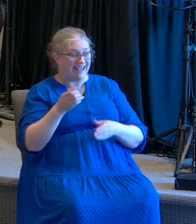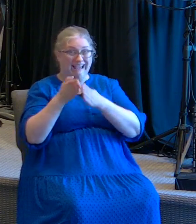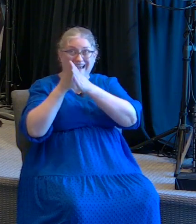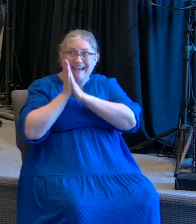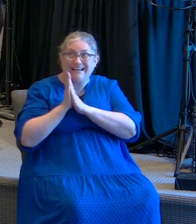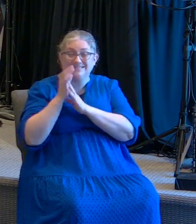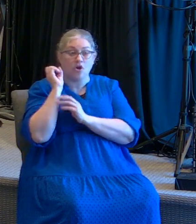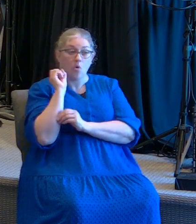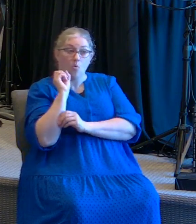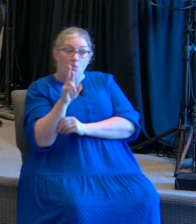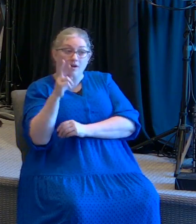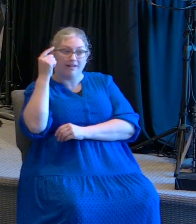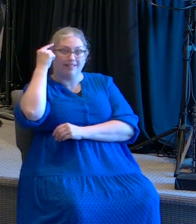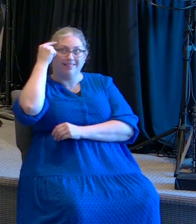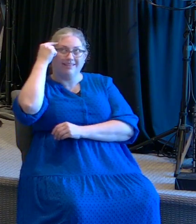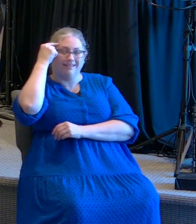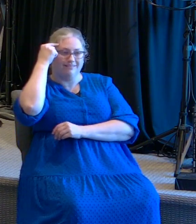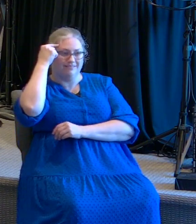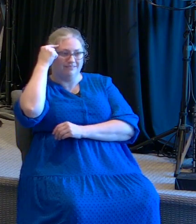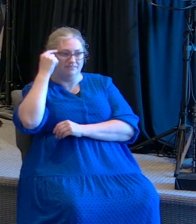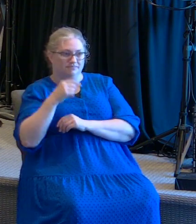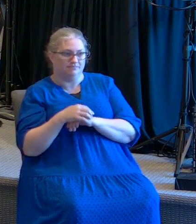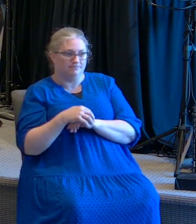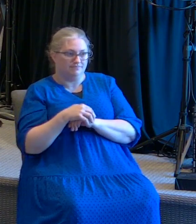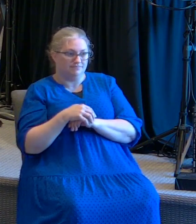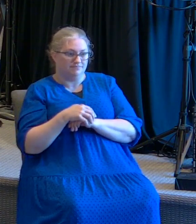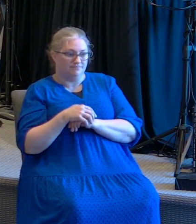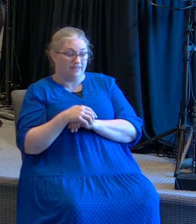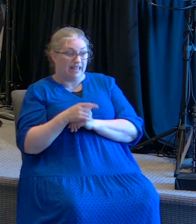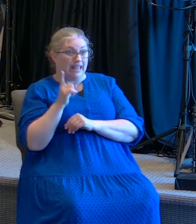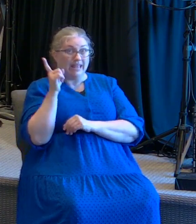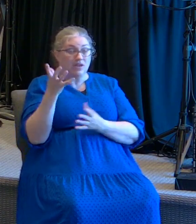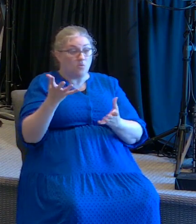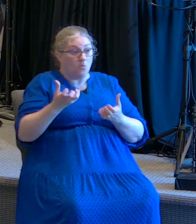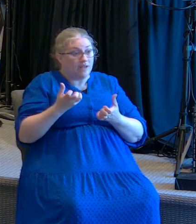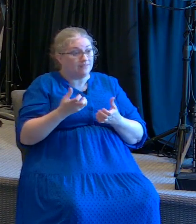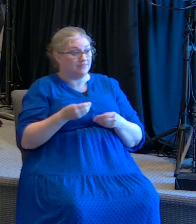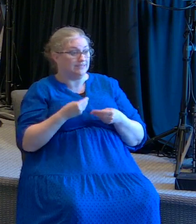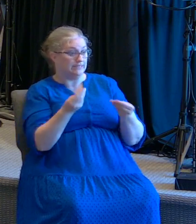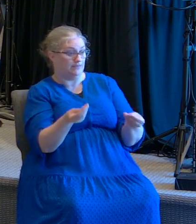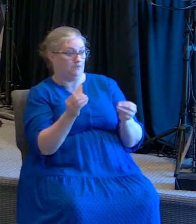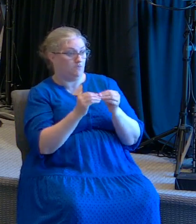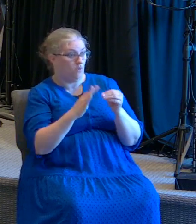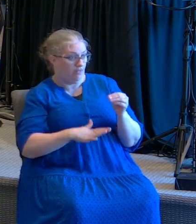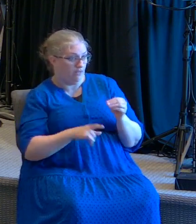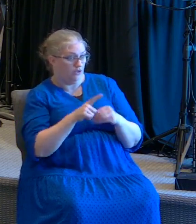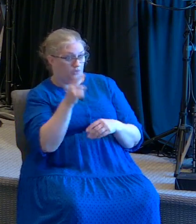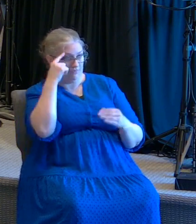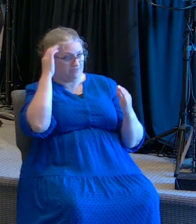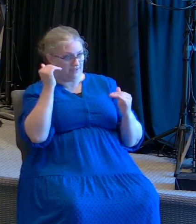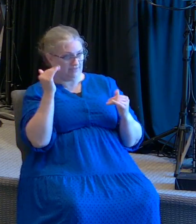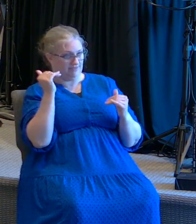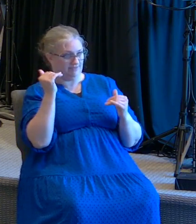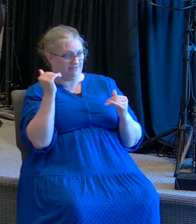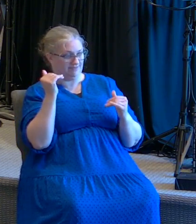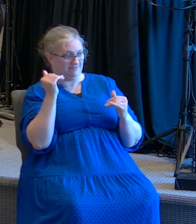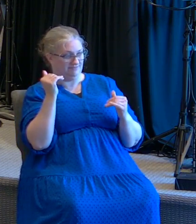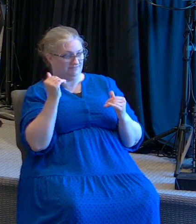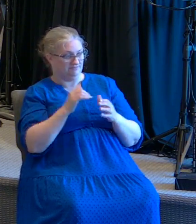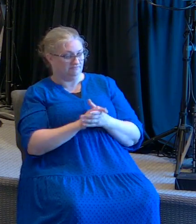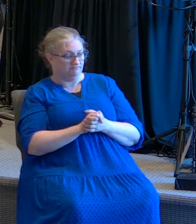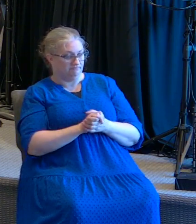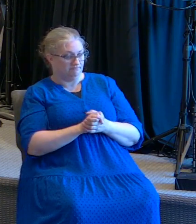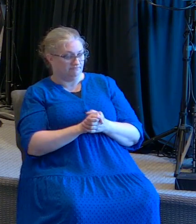Todo lo que pidamos o pensemos. He not only wants to give us more than we expect. No tan solo quiere darnos lo que nosotros